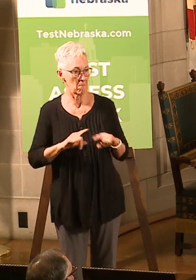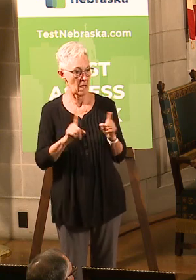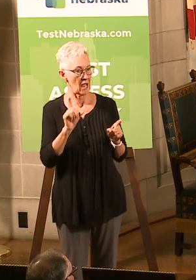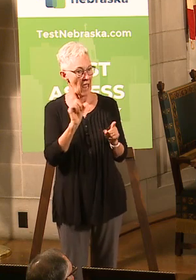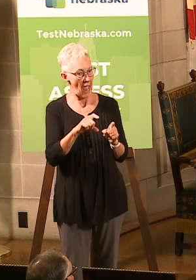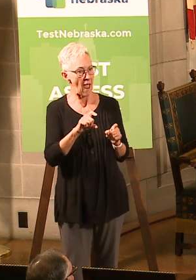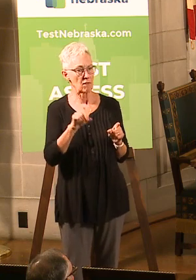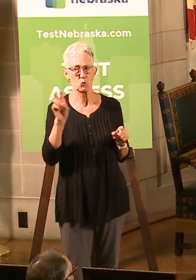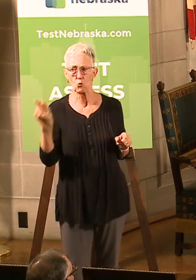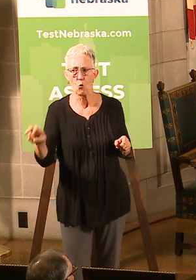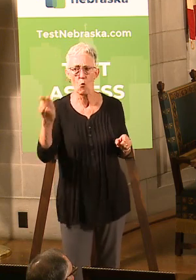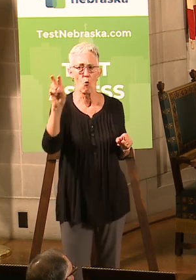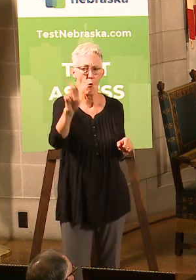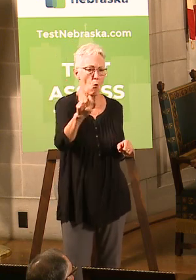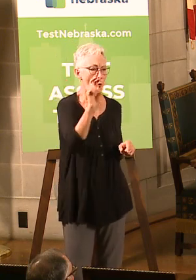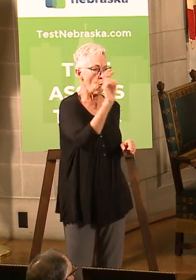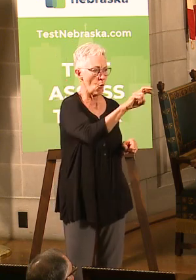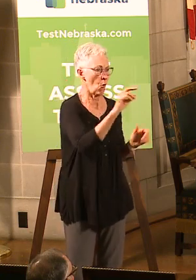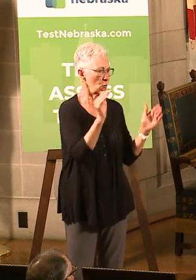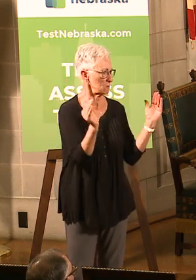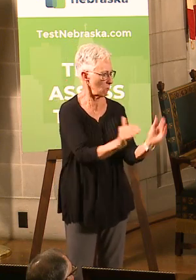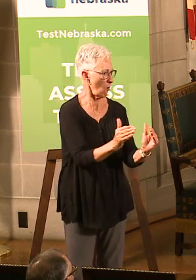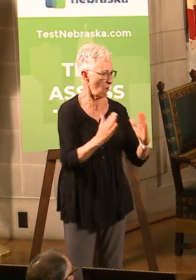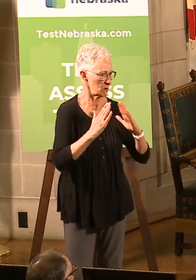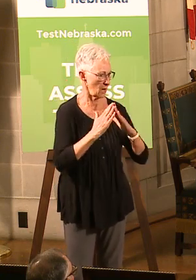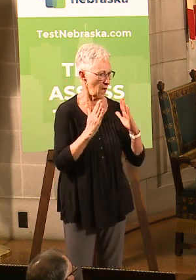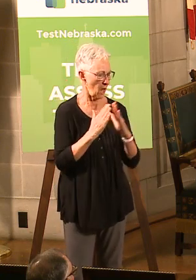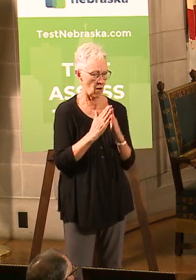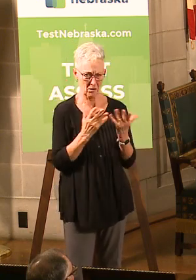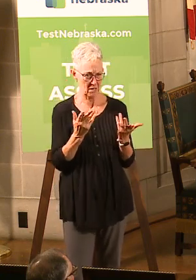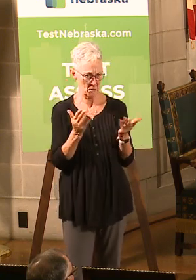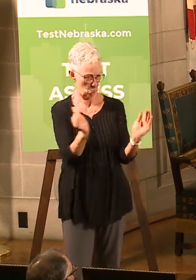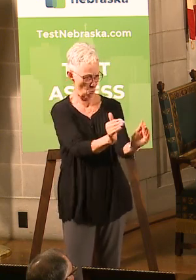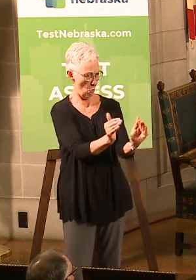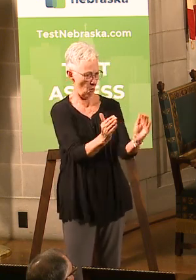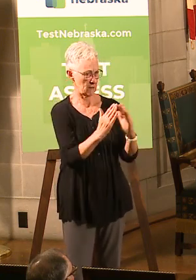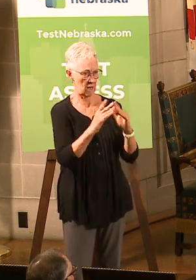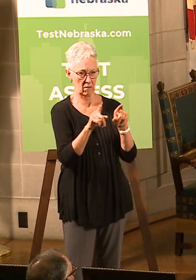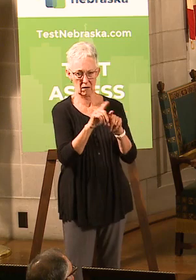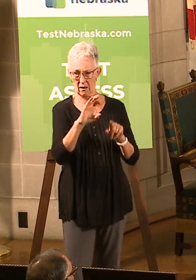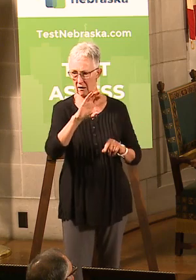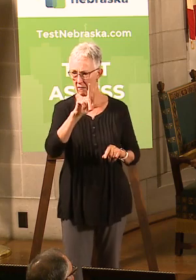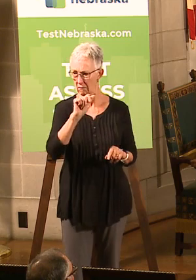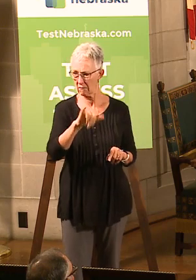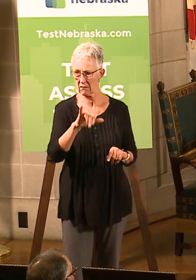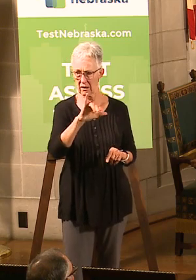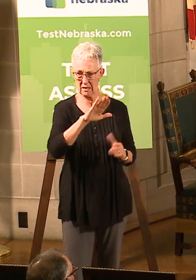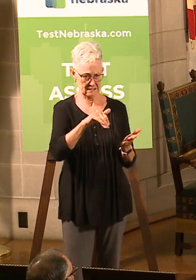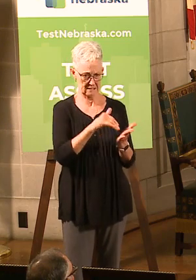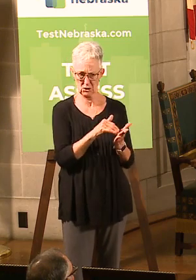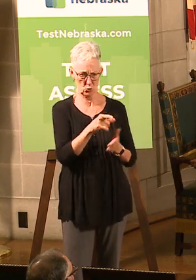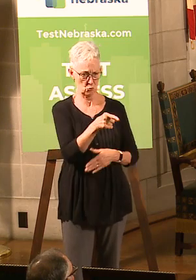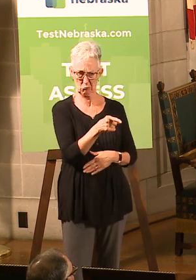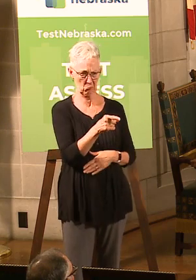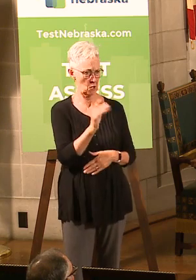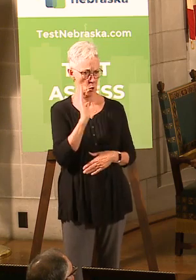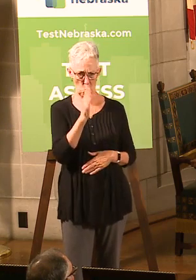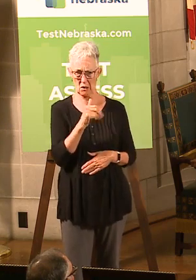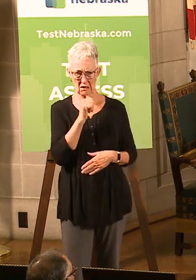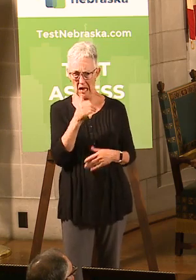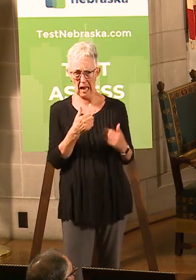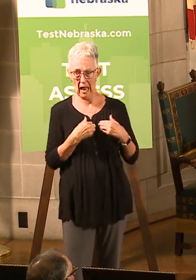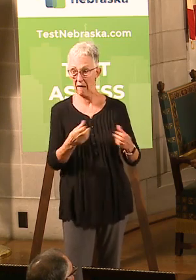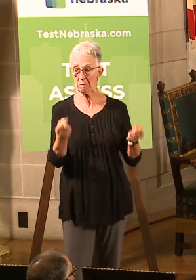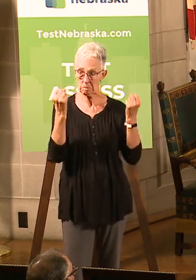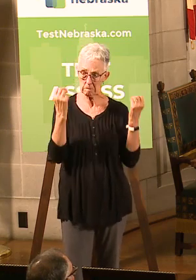And when we go to places like Clay Center and so forth, we're not going to get the same sort of volume in smaller towns as we can get in Omaha